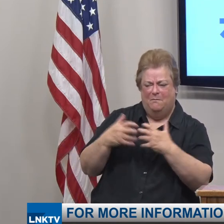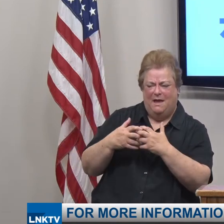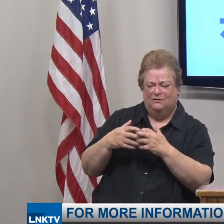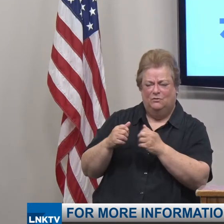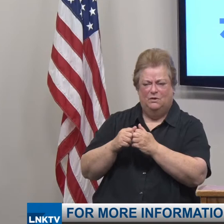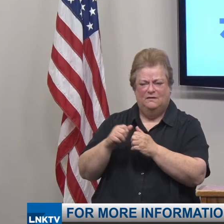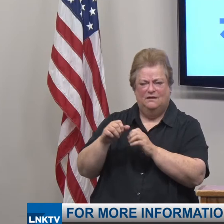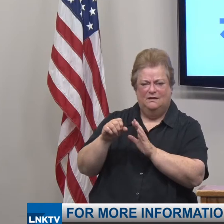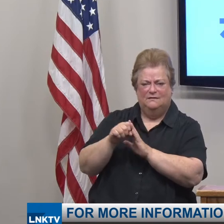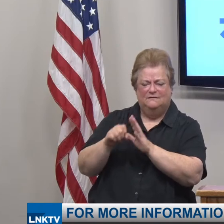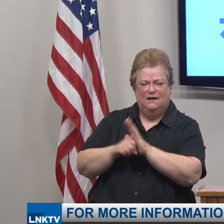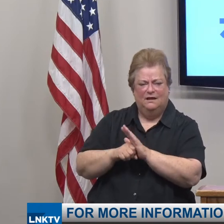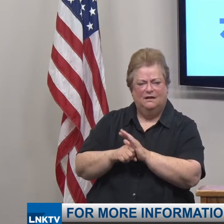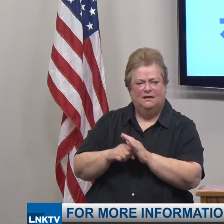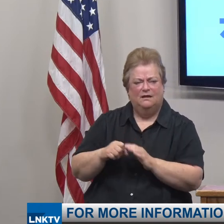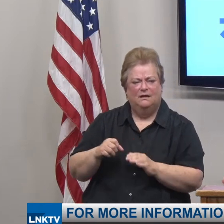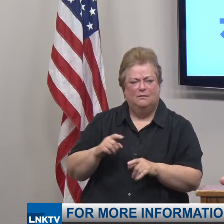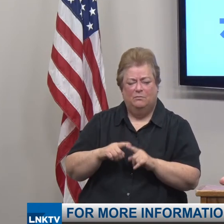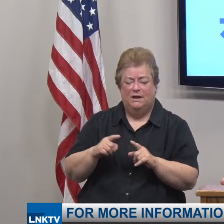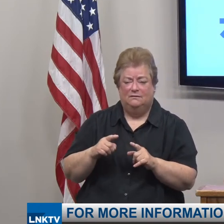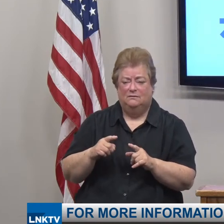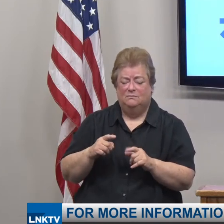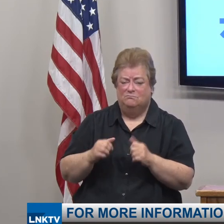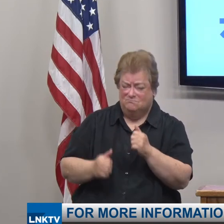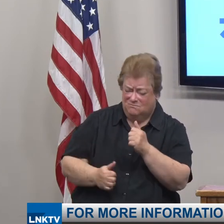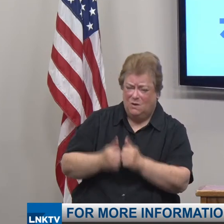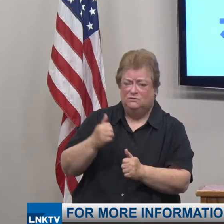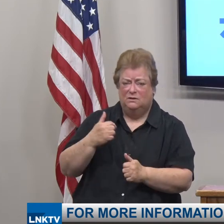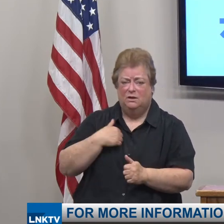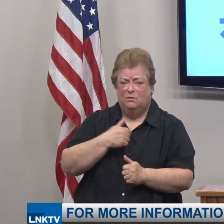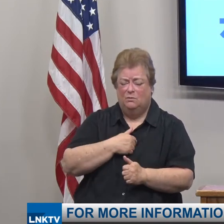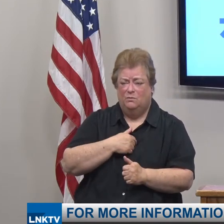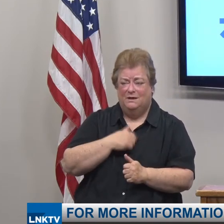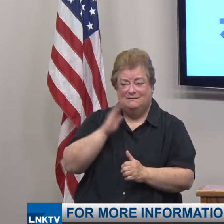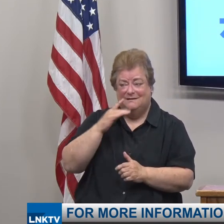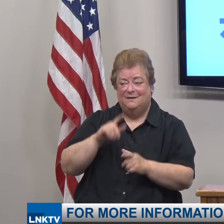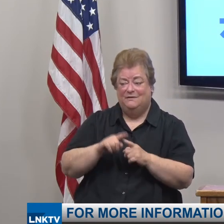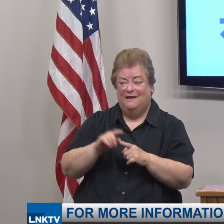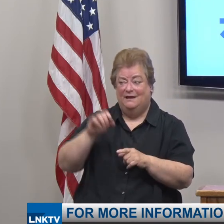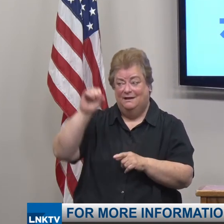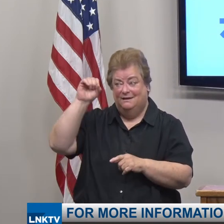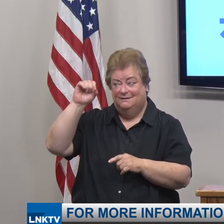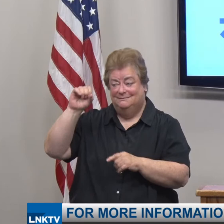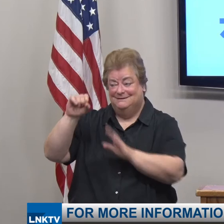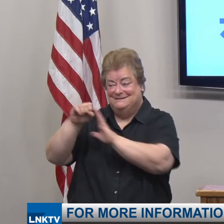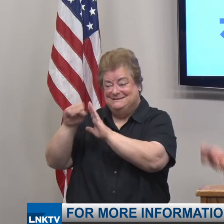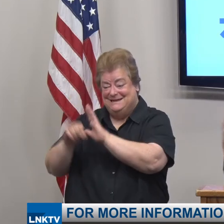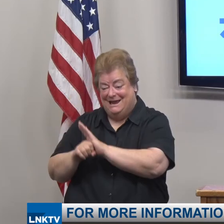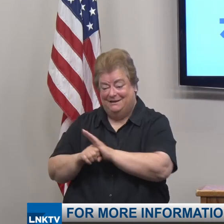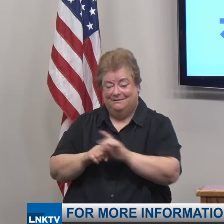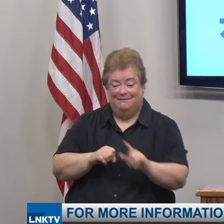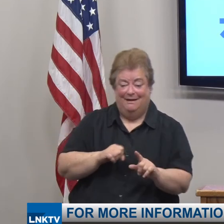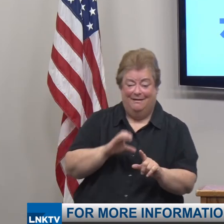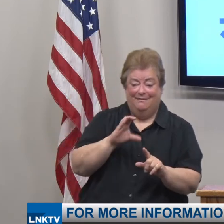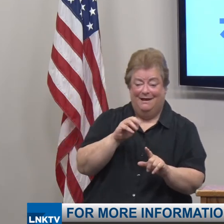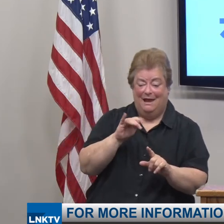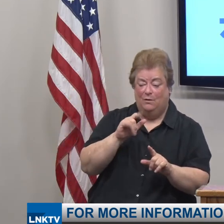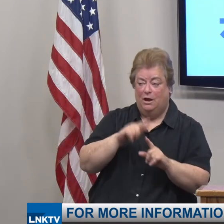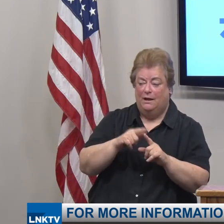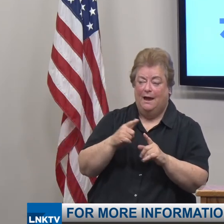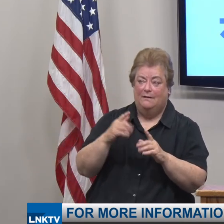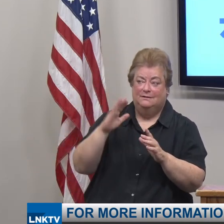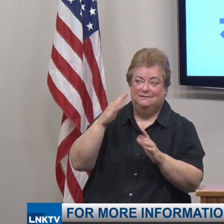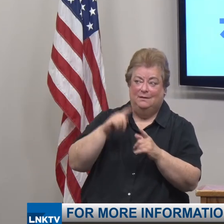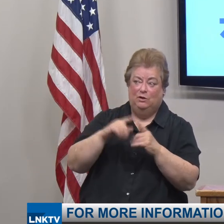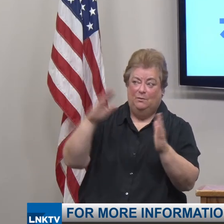we'll be making some minor adjustments. But in large part, I think we're coming closer together as a state and a county as a result of the governor's kind of reversal of some of the